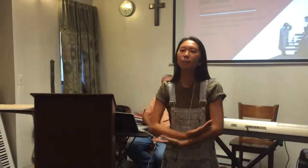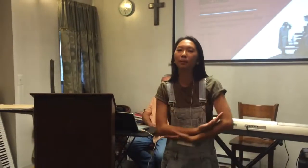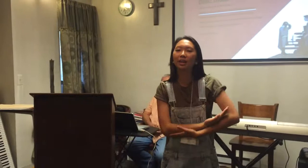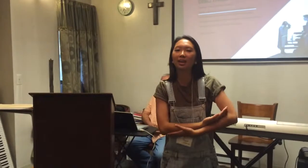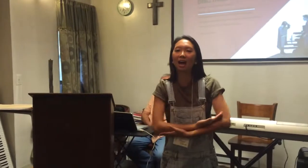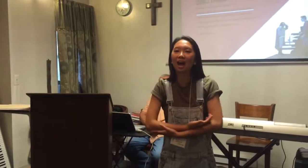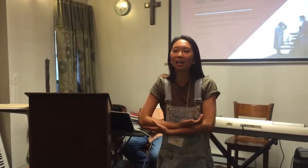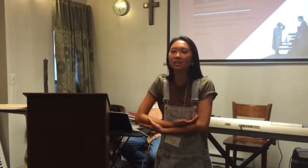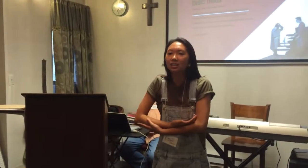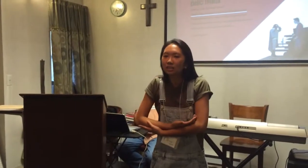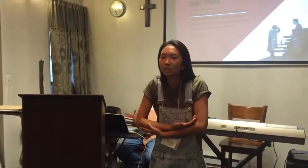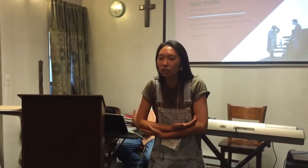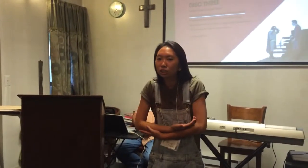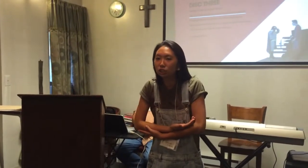begotten son.